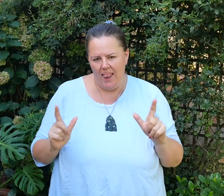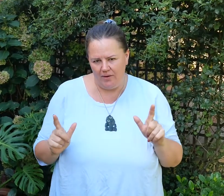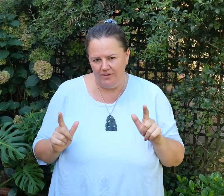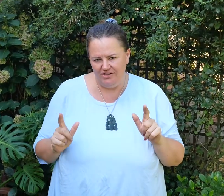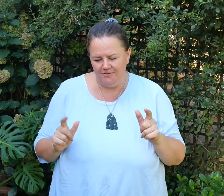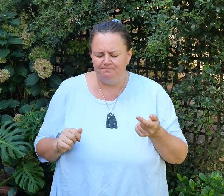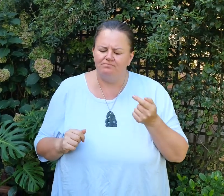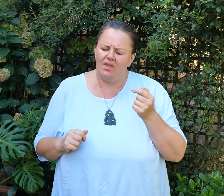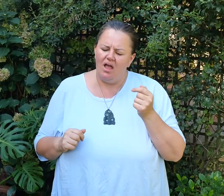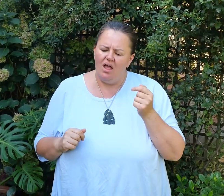sign language.